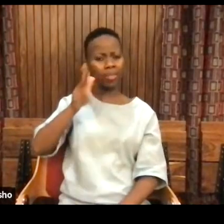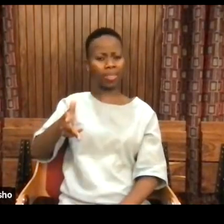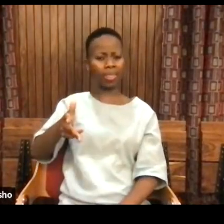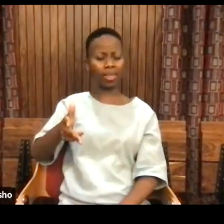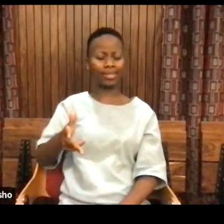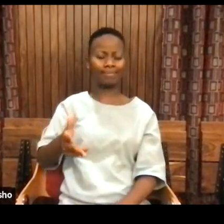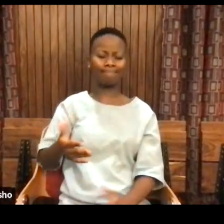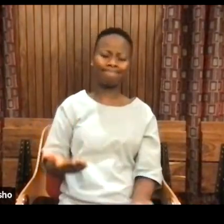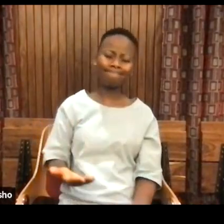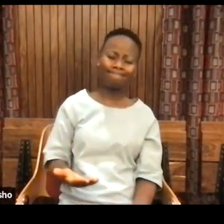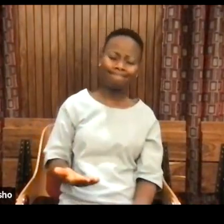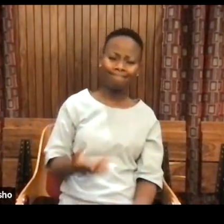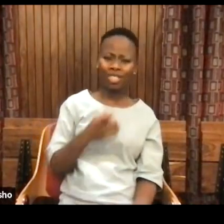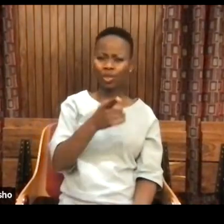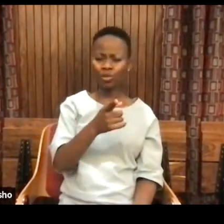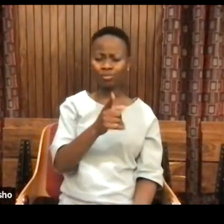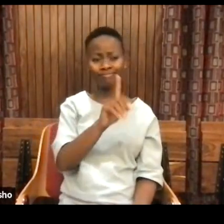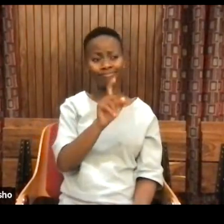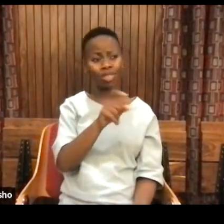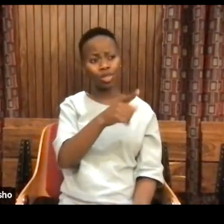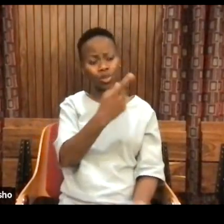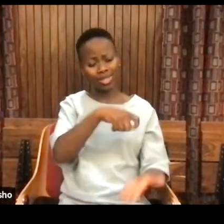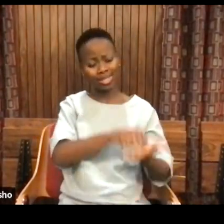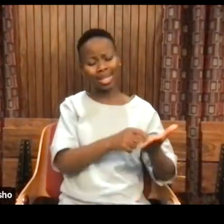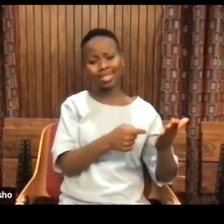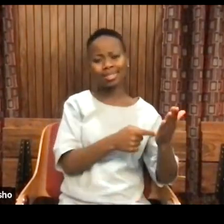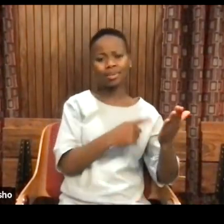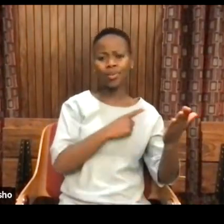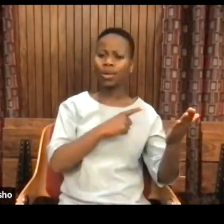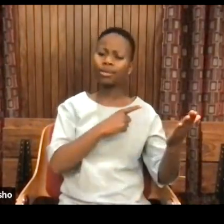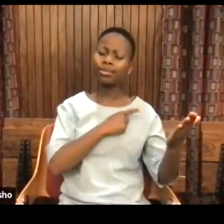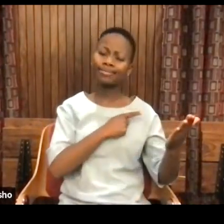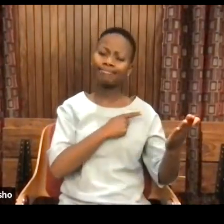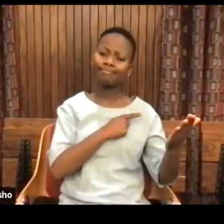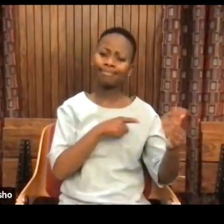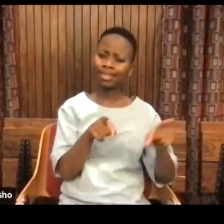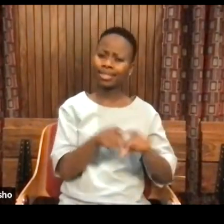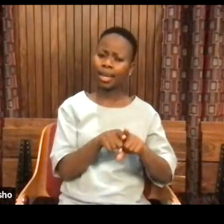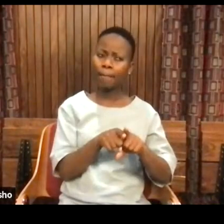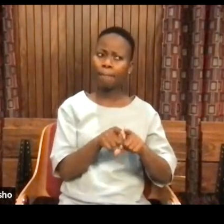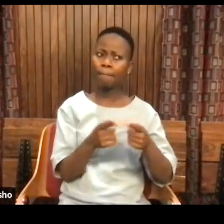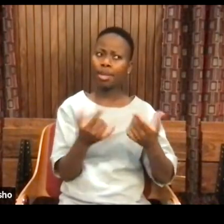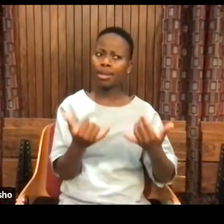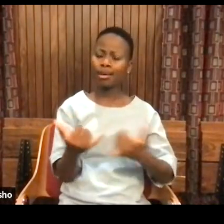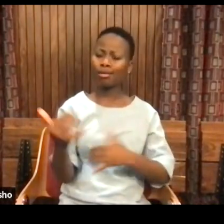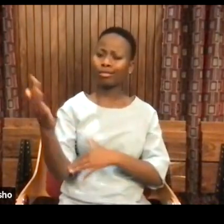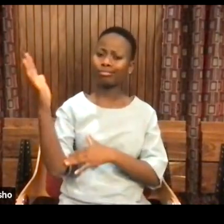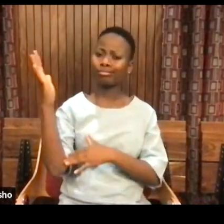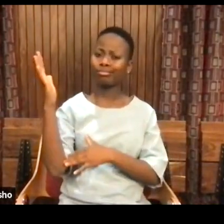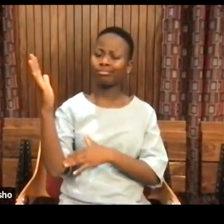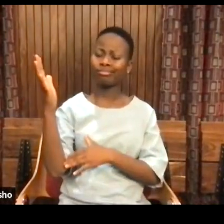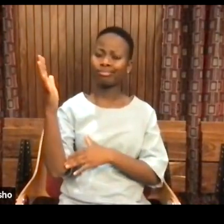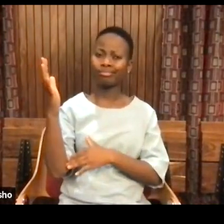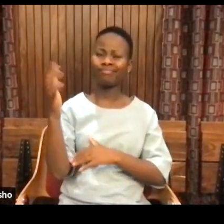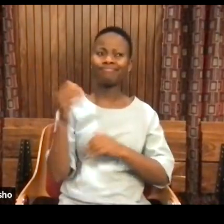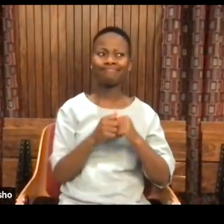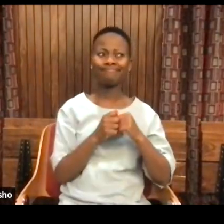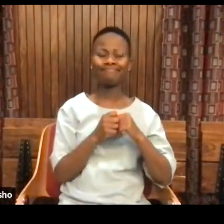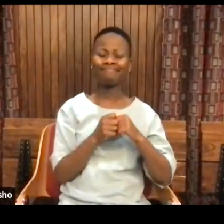my question is, why did you sign it and how do you square it with the kinds of